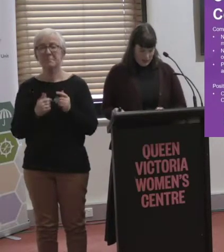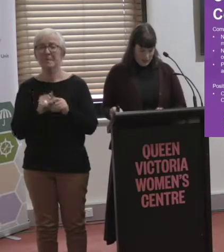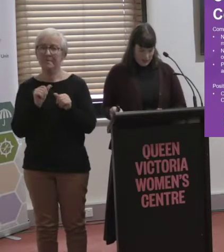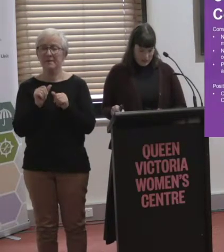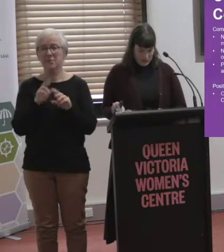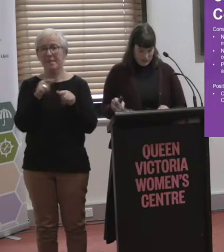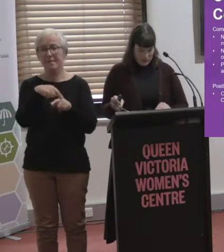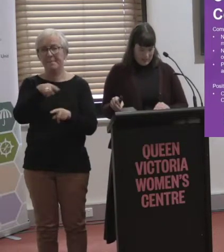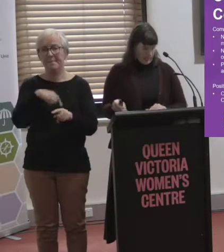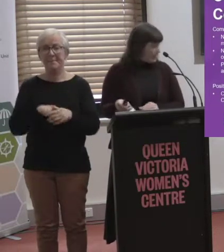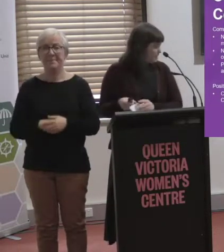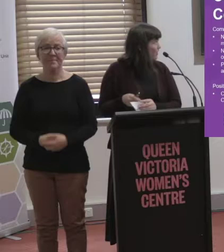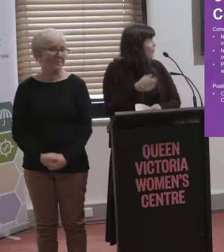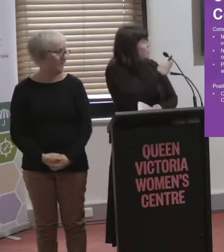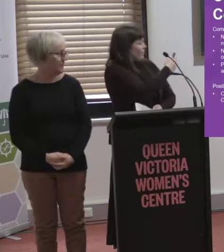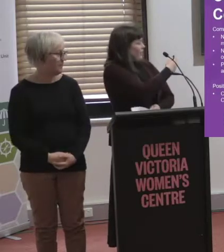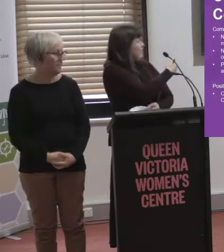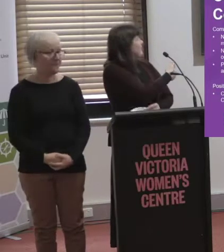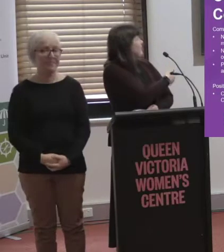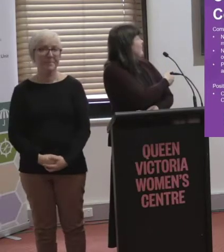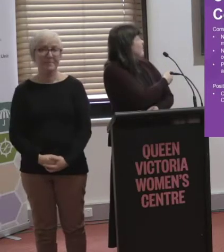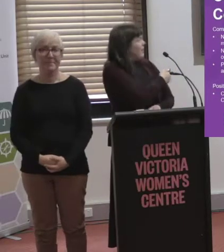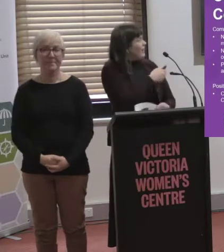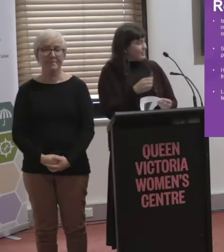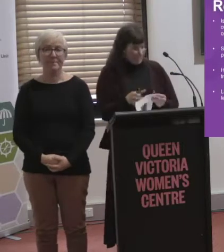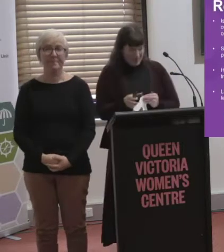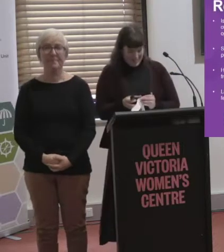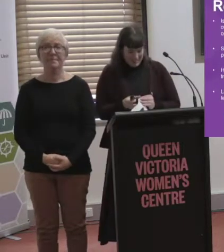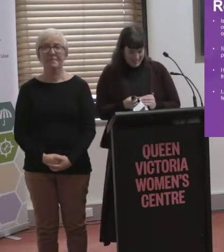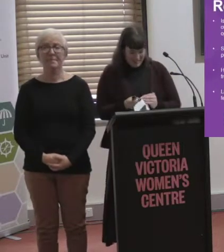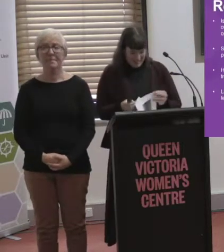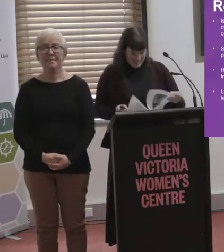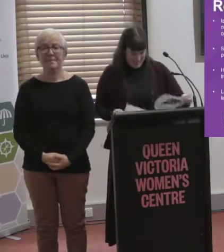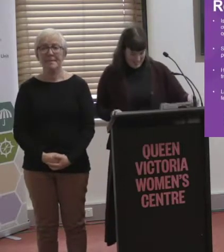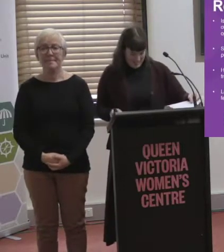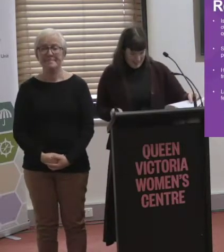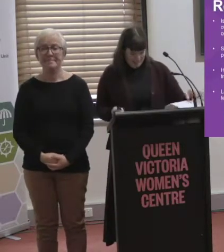Yeah, so, is that the one? Oh, sorry, I'm behind my slides.